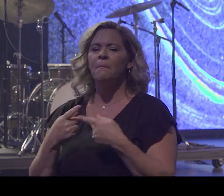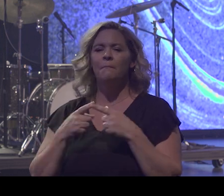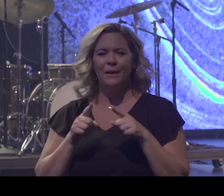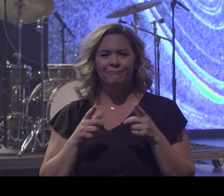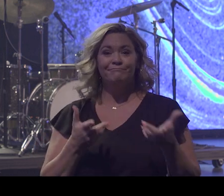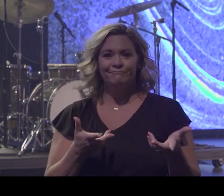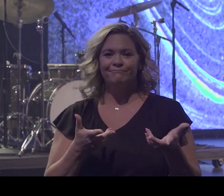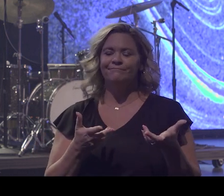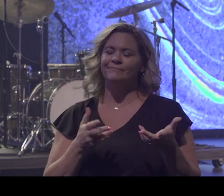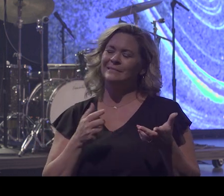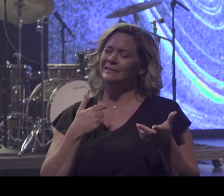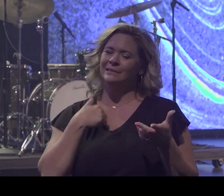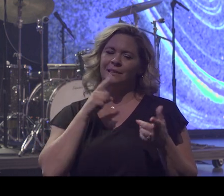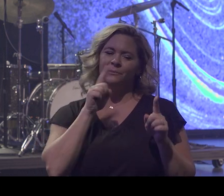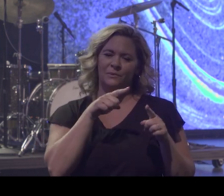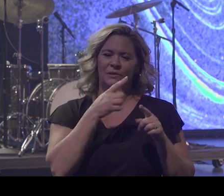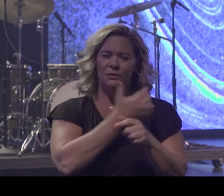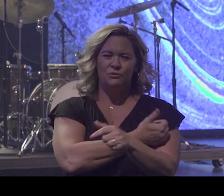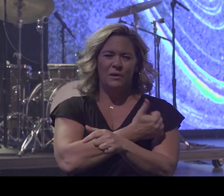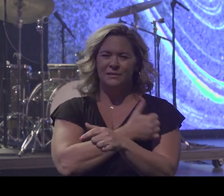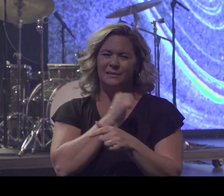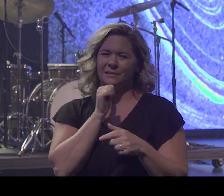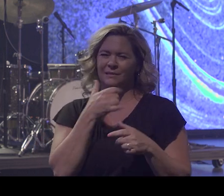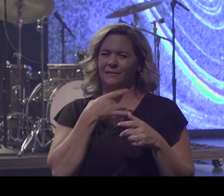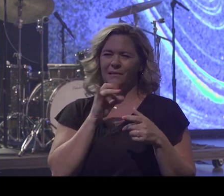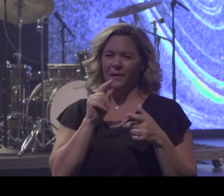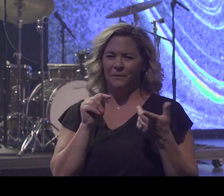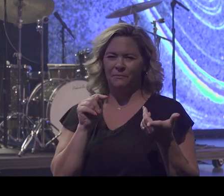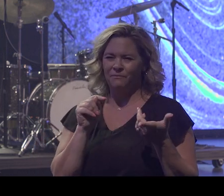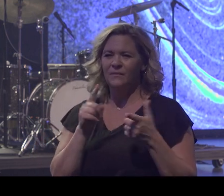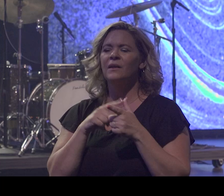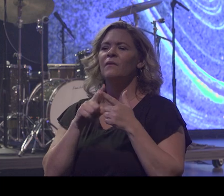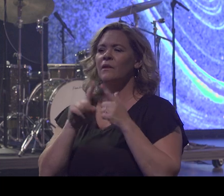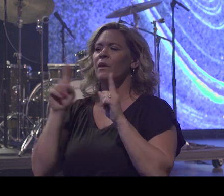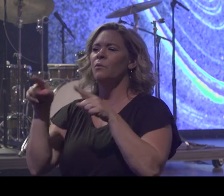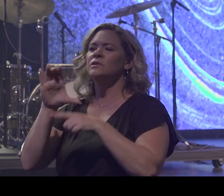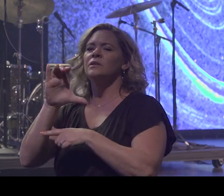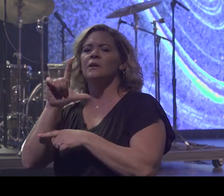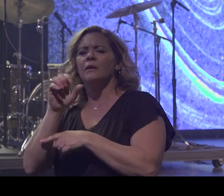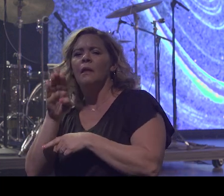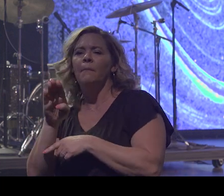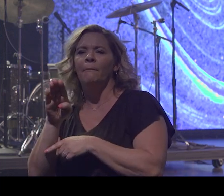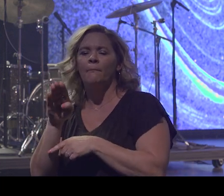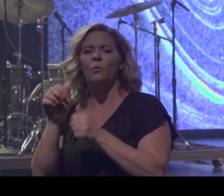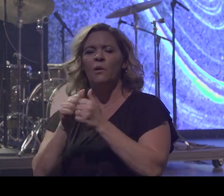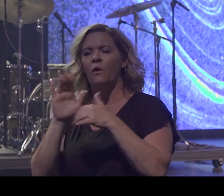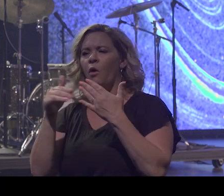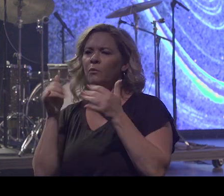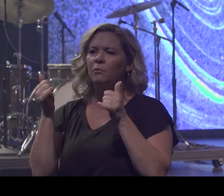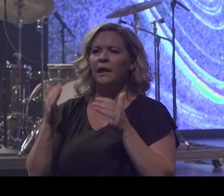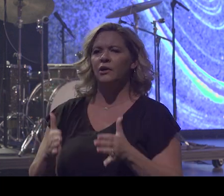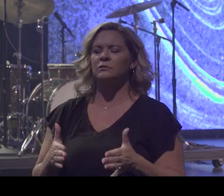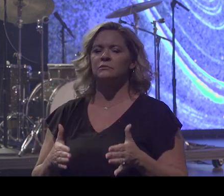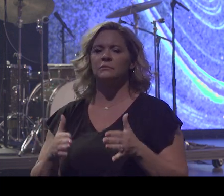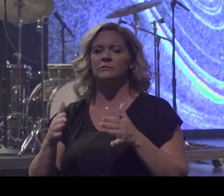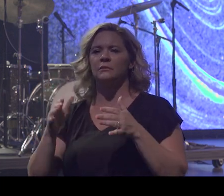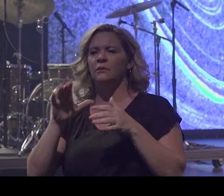liked it. And then they took me out that night to the club, and they showed me the life. The club, the girls, the drinking.